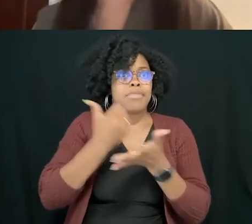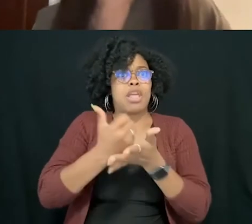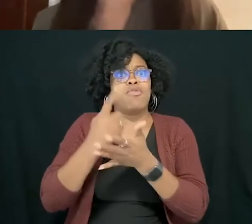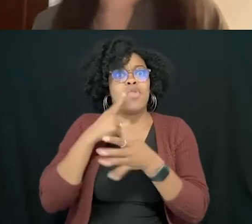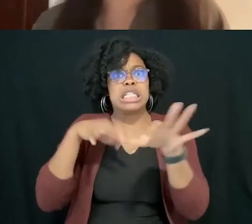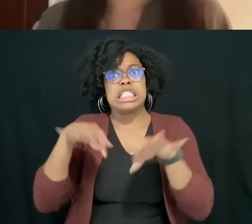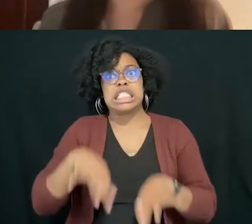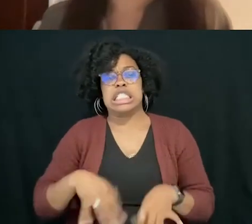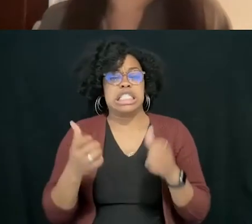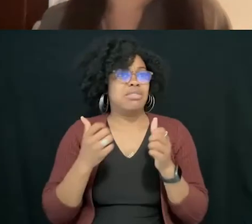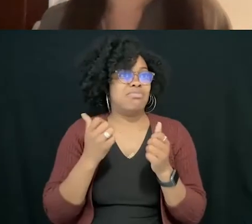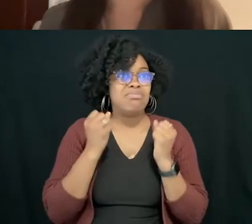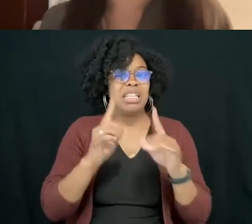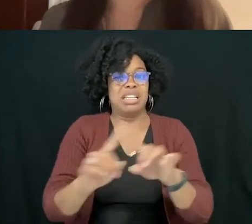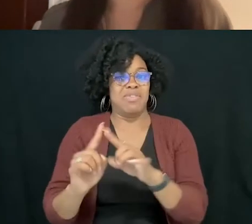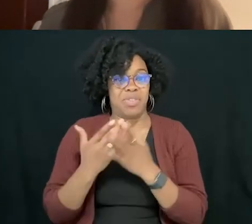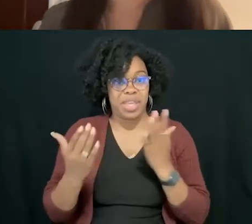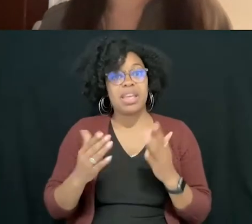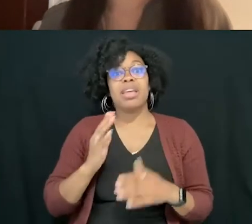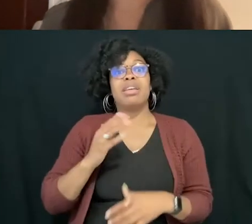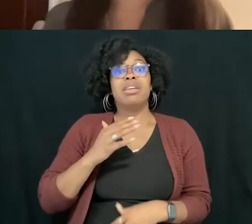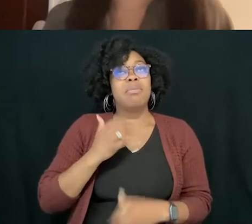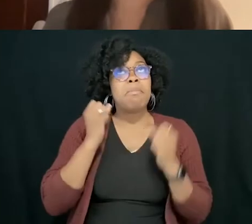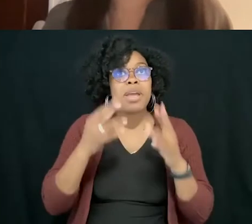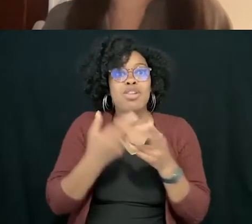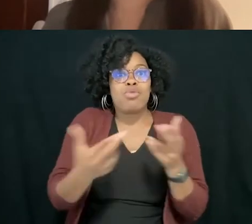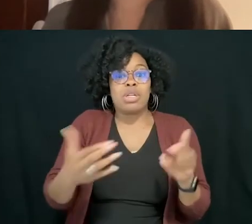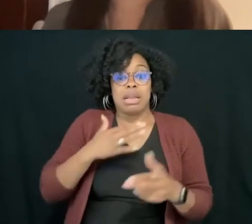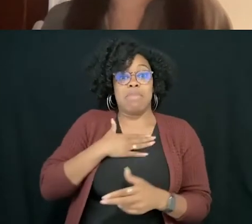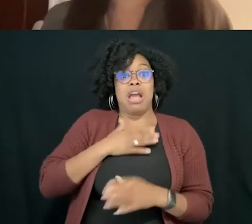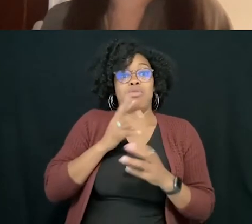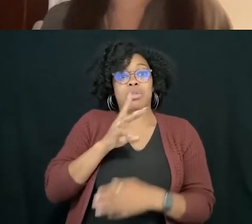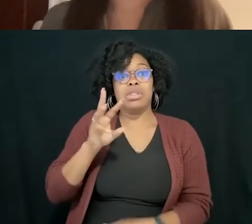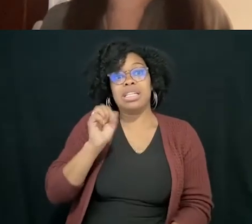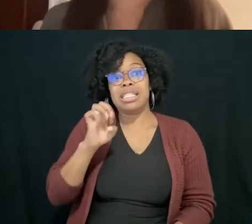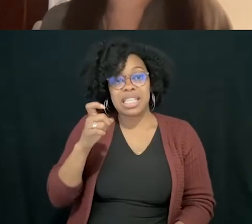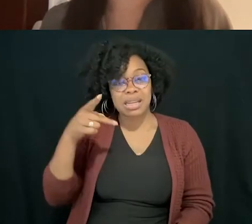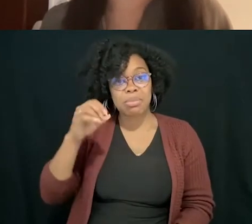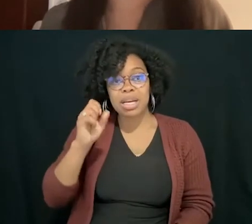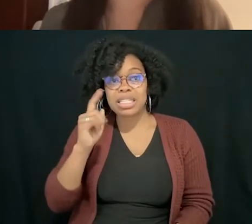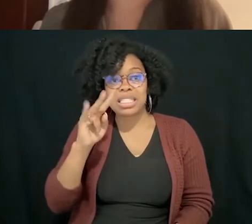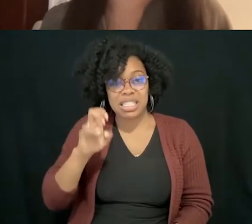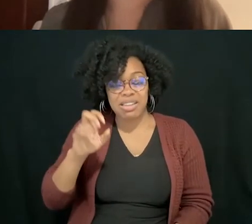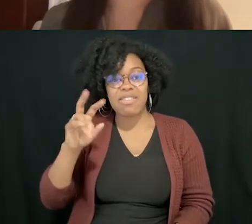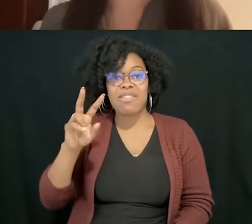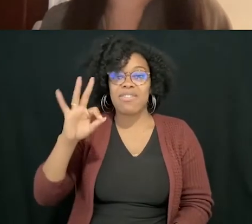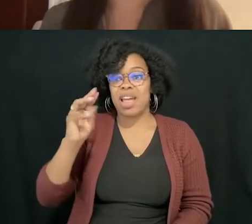Um, our website at sex positive families.com has a resources tab. If you click that, it'll give you categories.